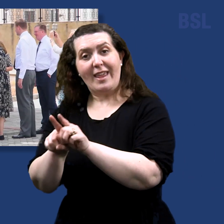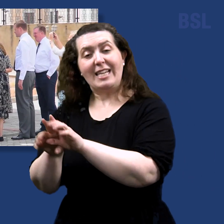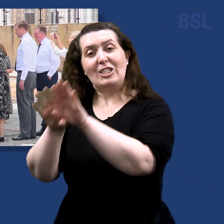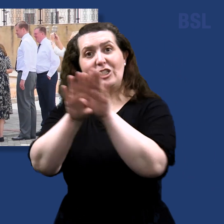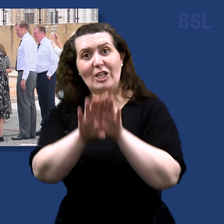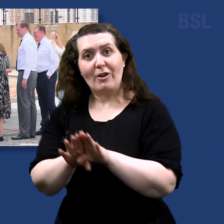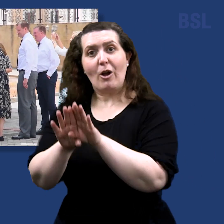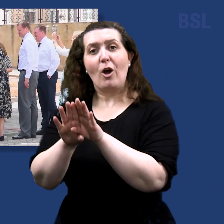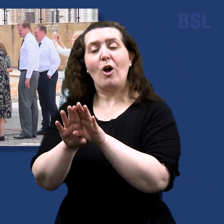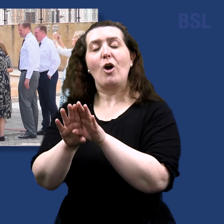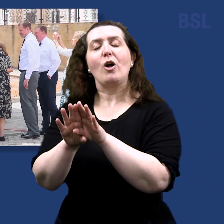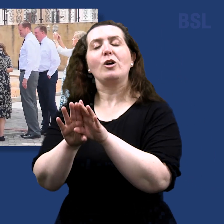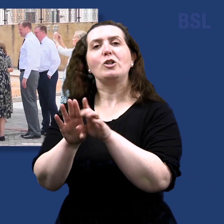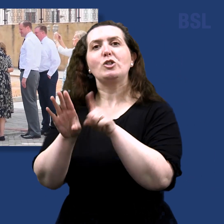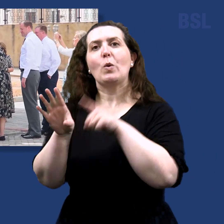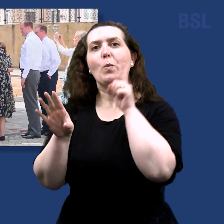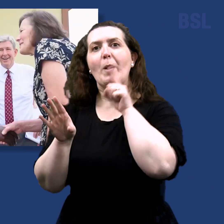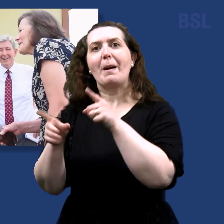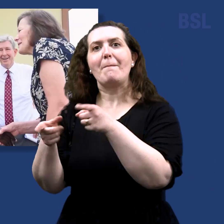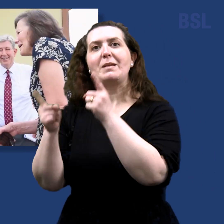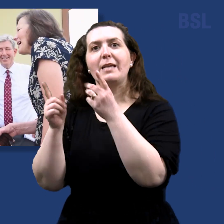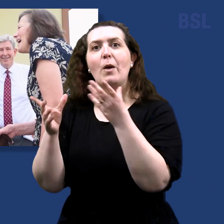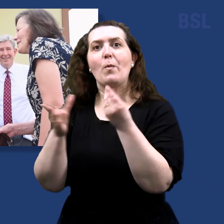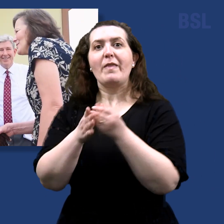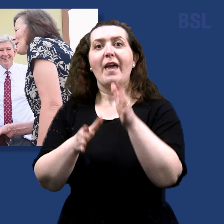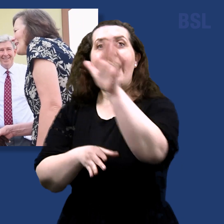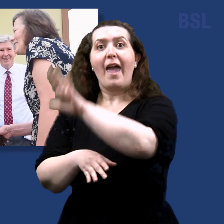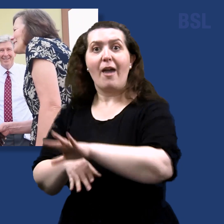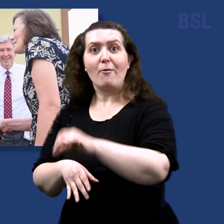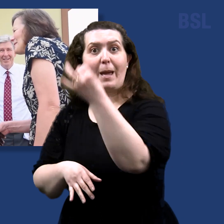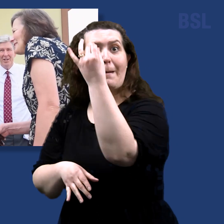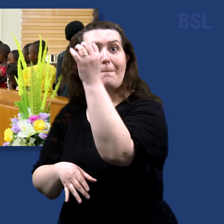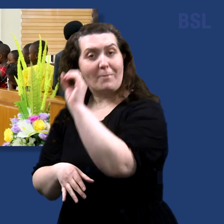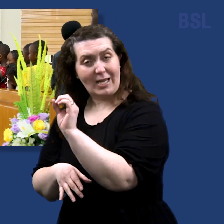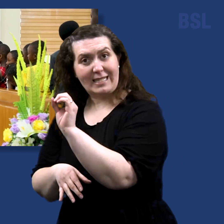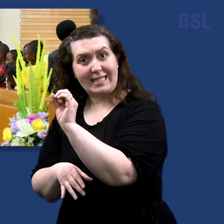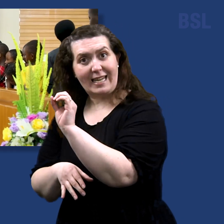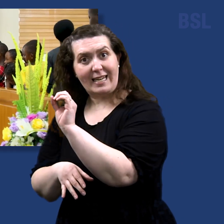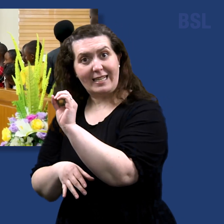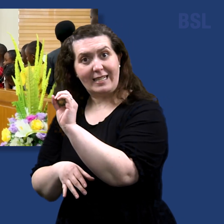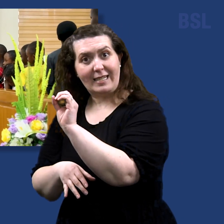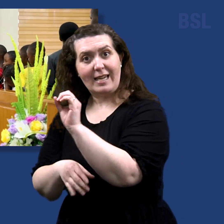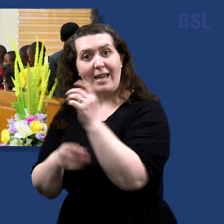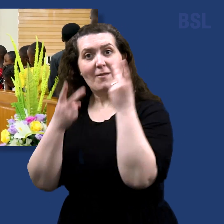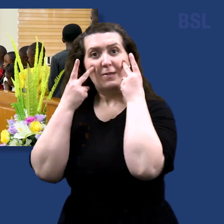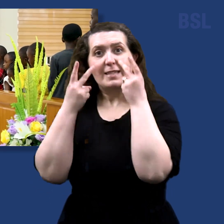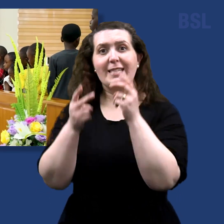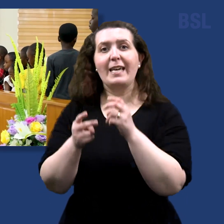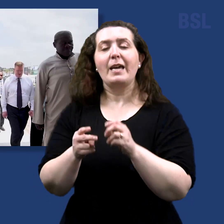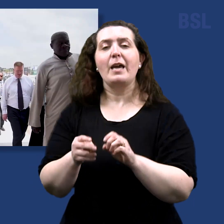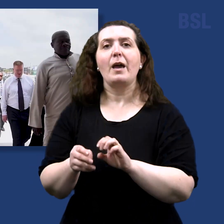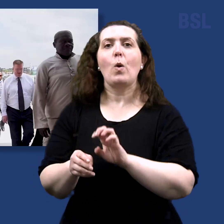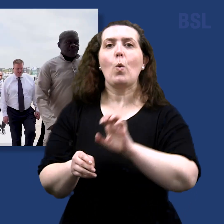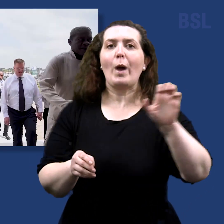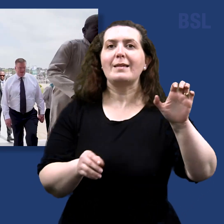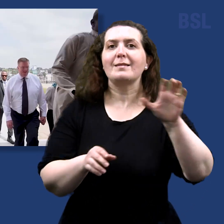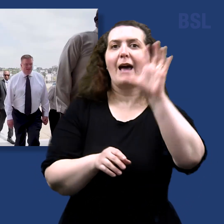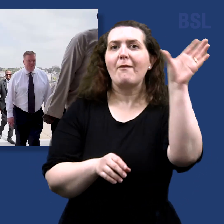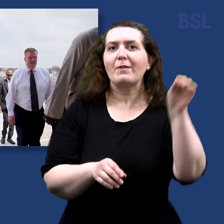accompanied Area President Elder S. Gifford Nielsen to West Africa, where they visited Ghana, Cote d'Ivoire, and